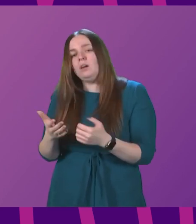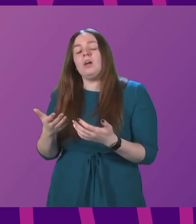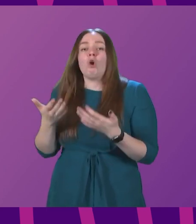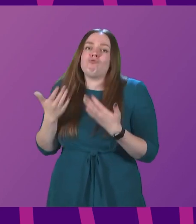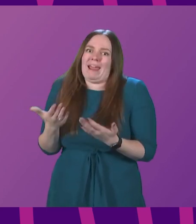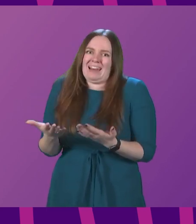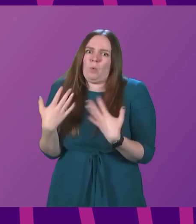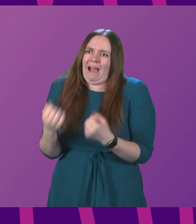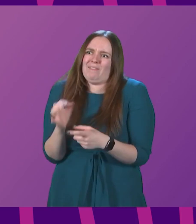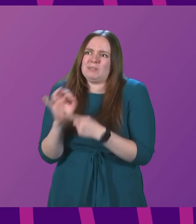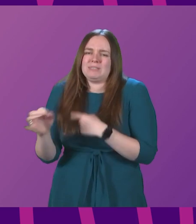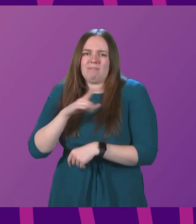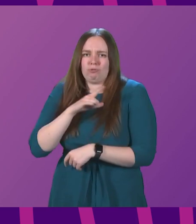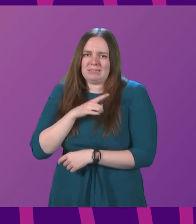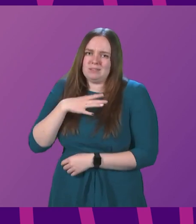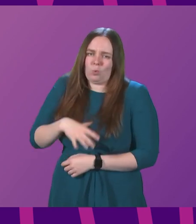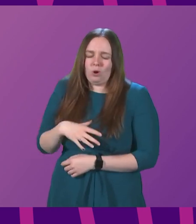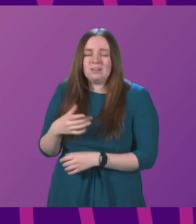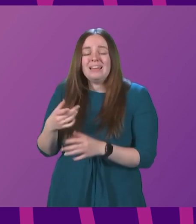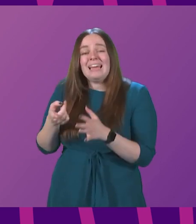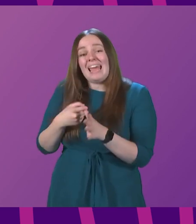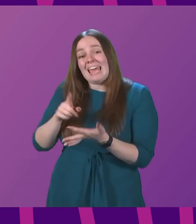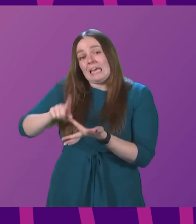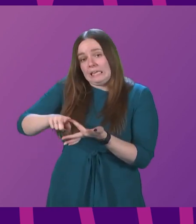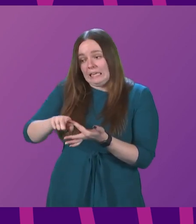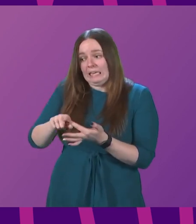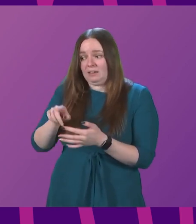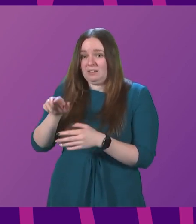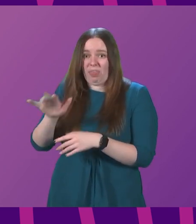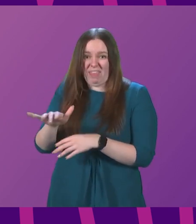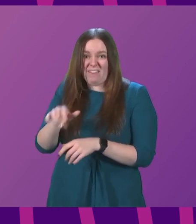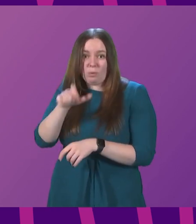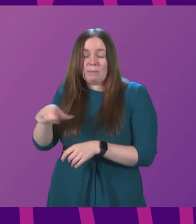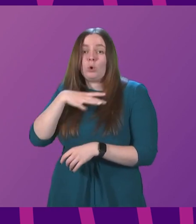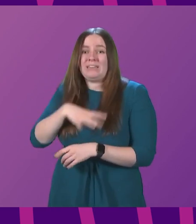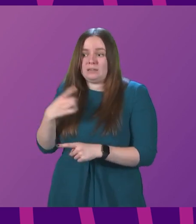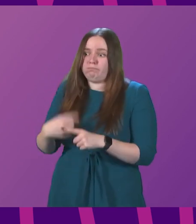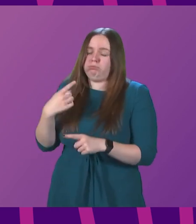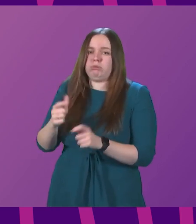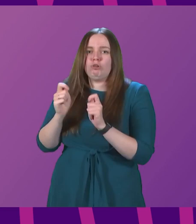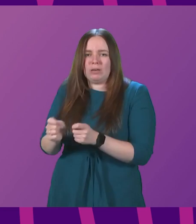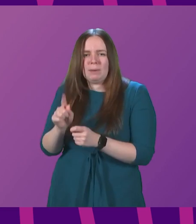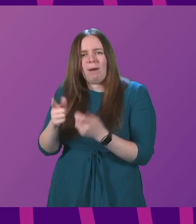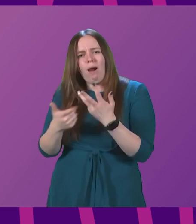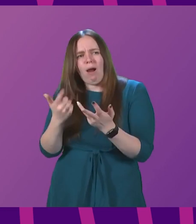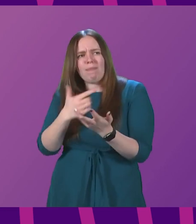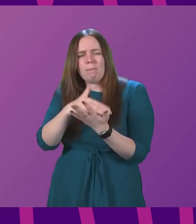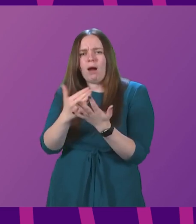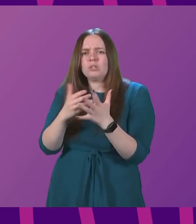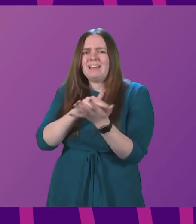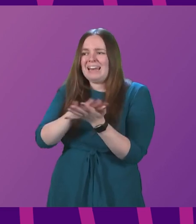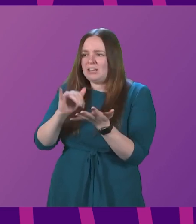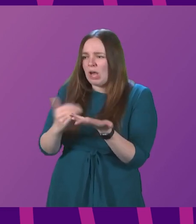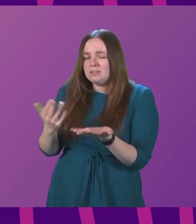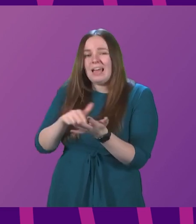that to be the case during COVID. A&E is there for people who need A&E treatment, but there are many other parts of the NHS, NHS